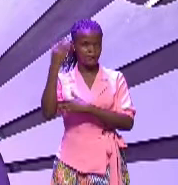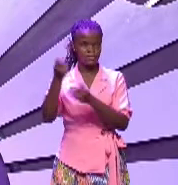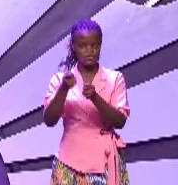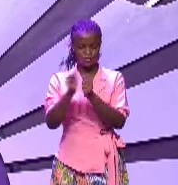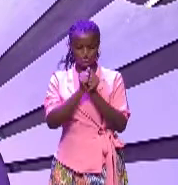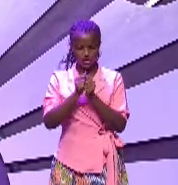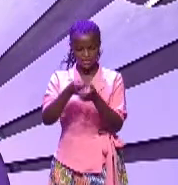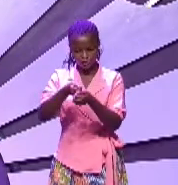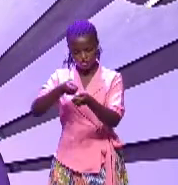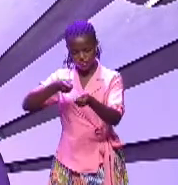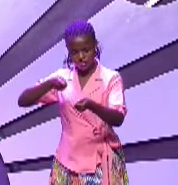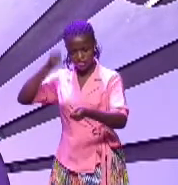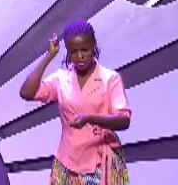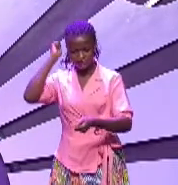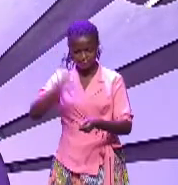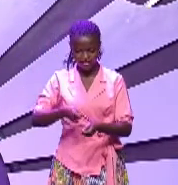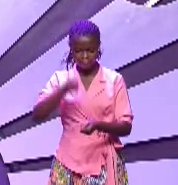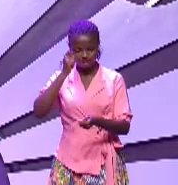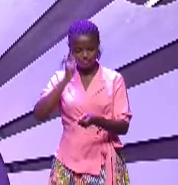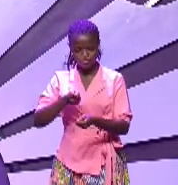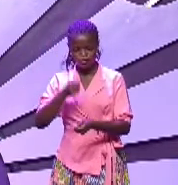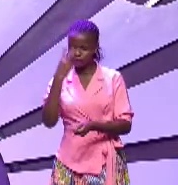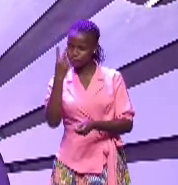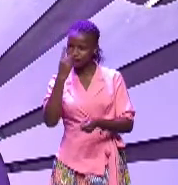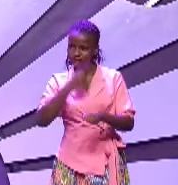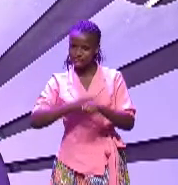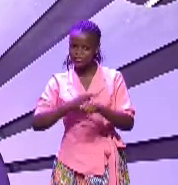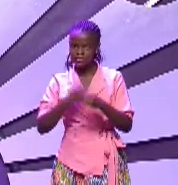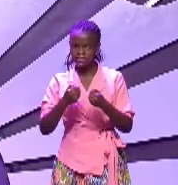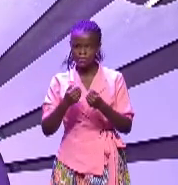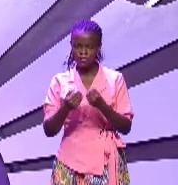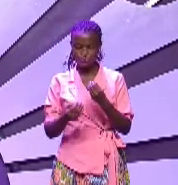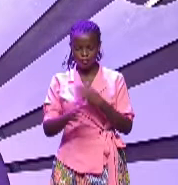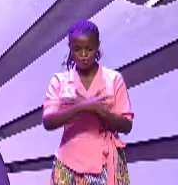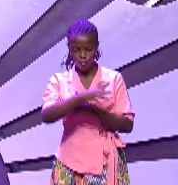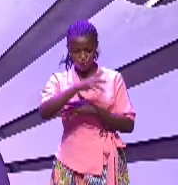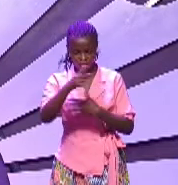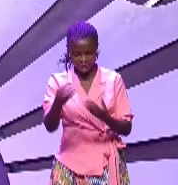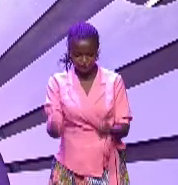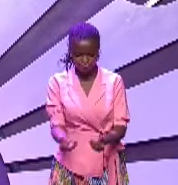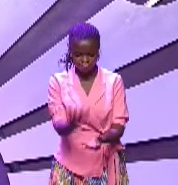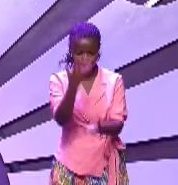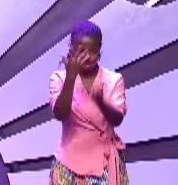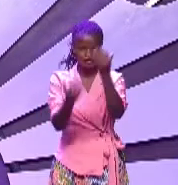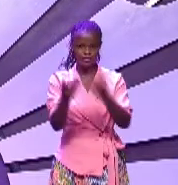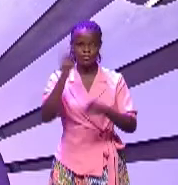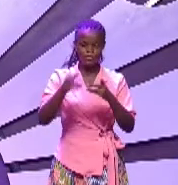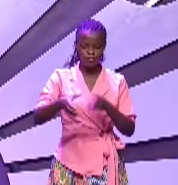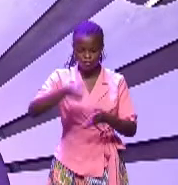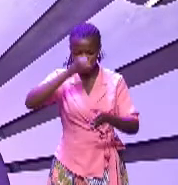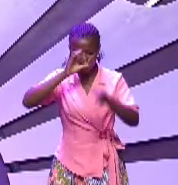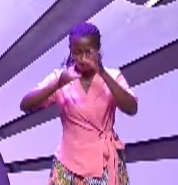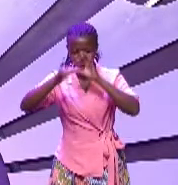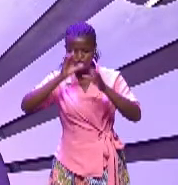his road he smote the rock twice and the water came out abundantly and the congregation drank and the abyss